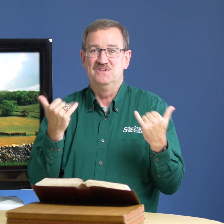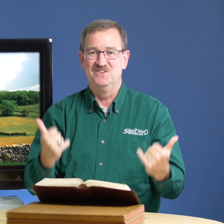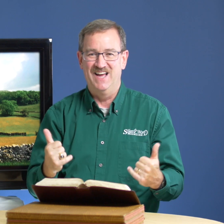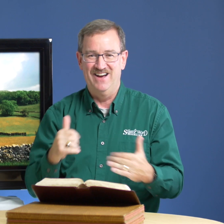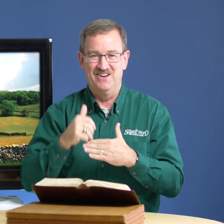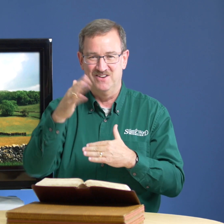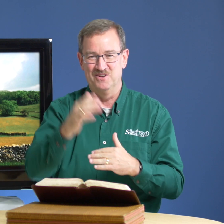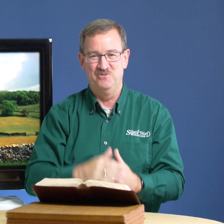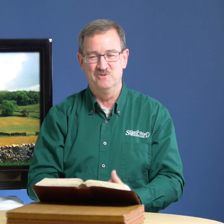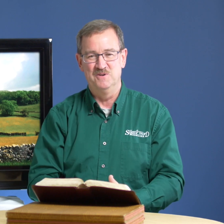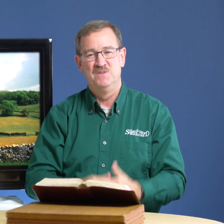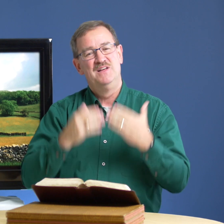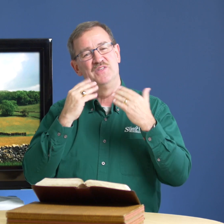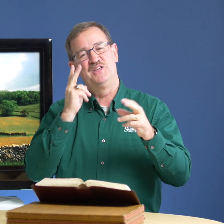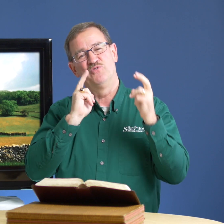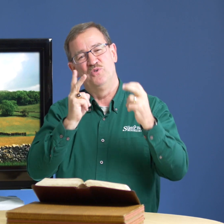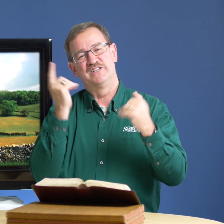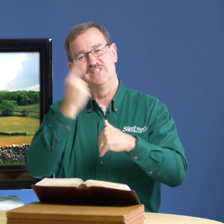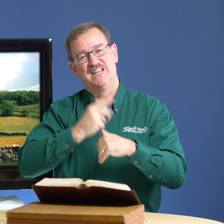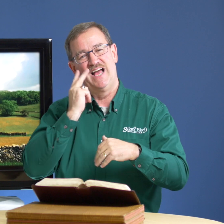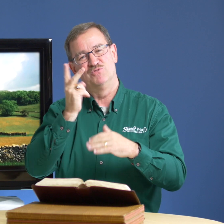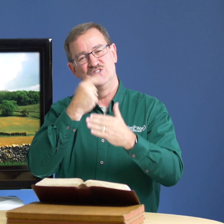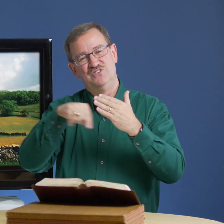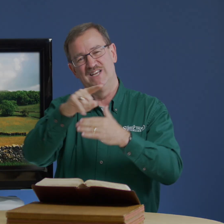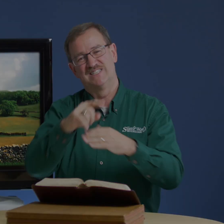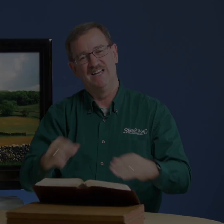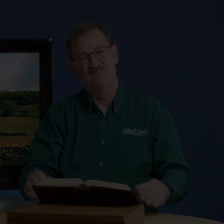you do now going forward thank you for watching today i will see you next time